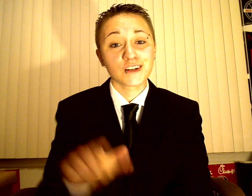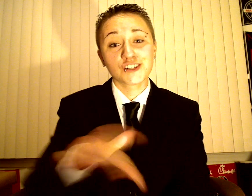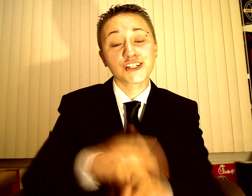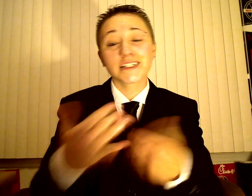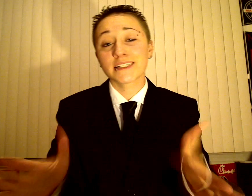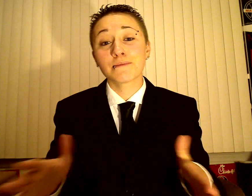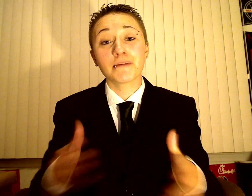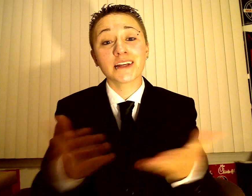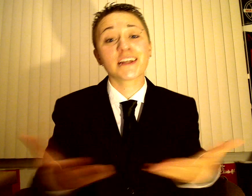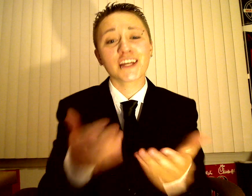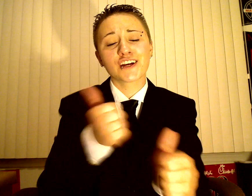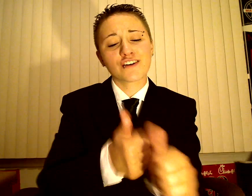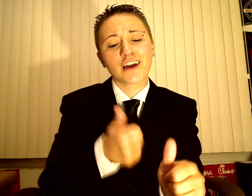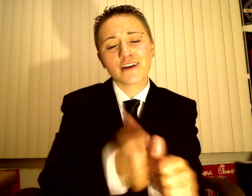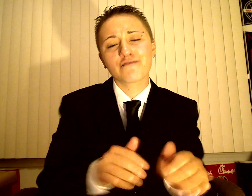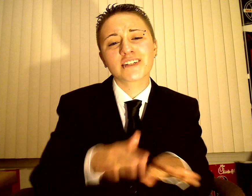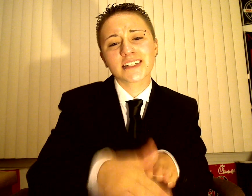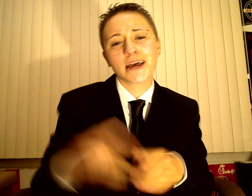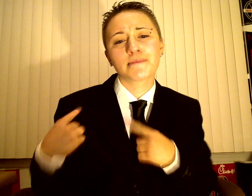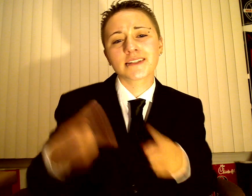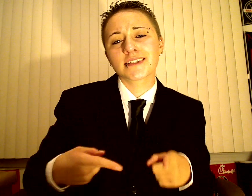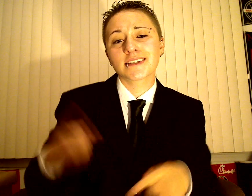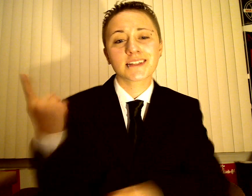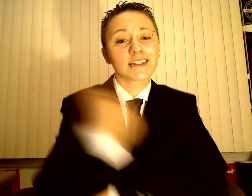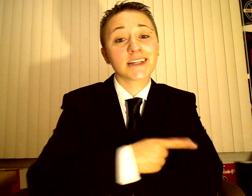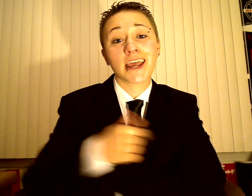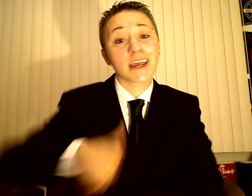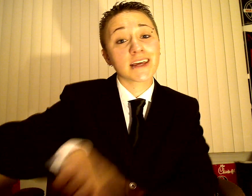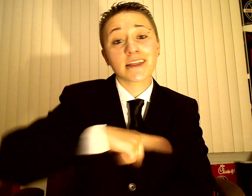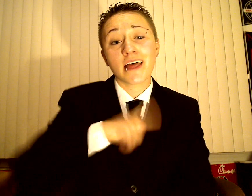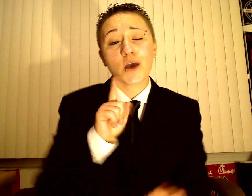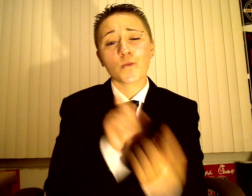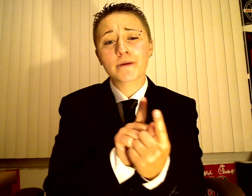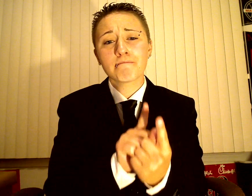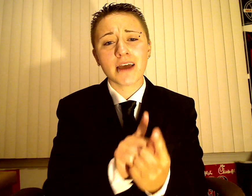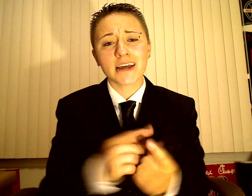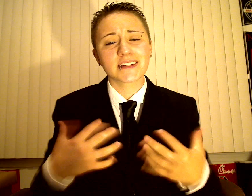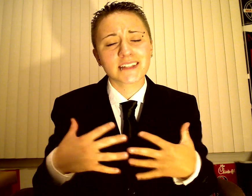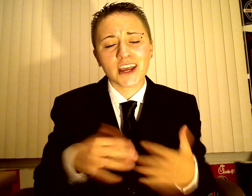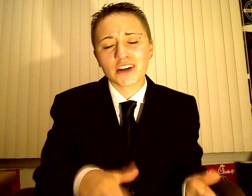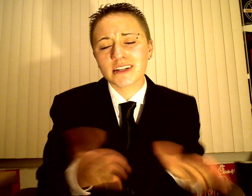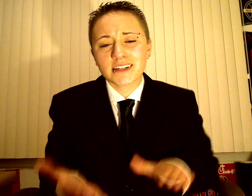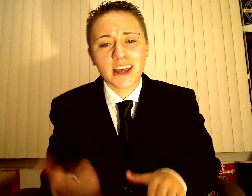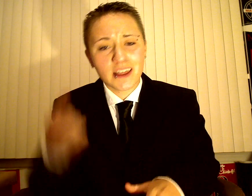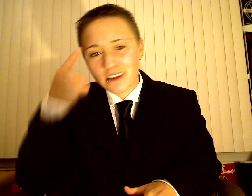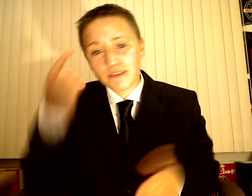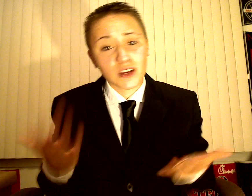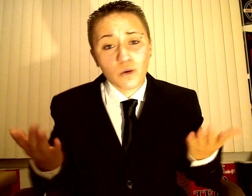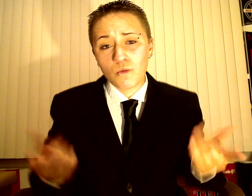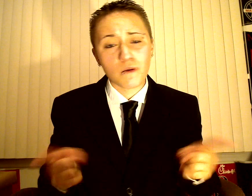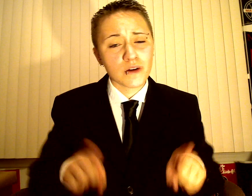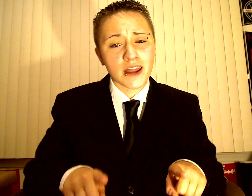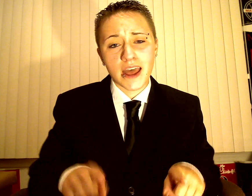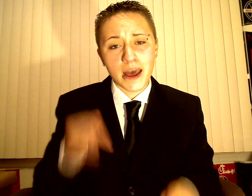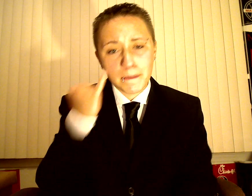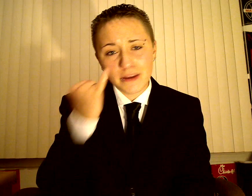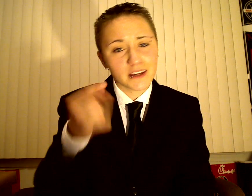She's been here every step since the day that the man scared me down Sometimes I think of what would happen